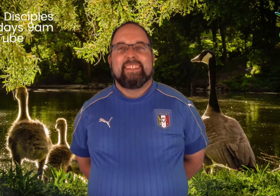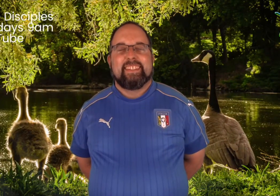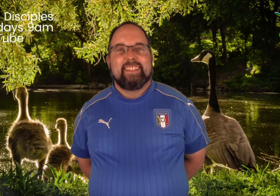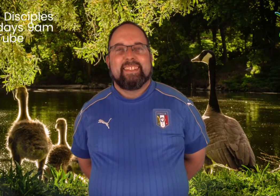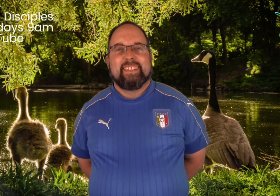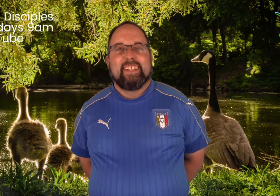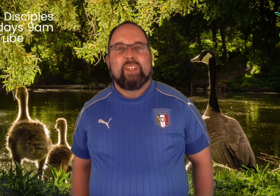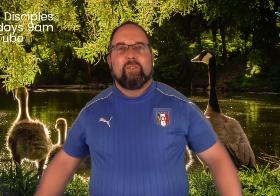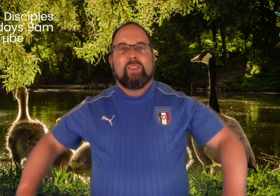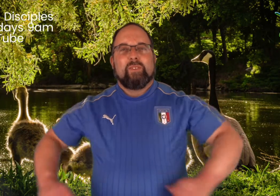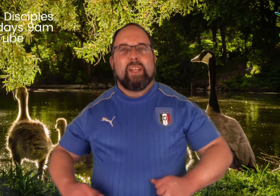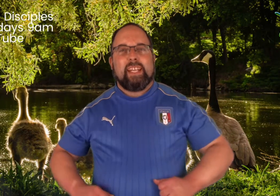Ready?